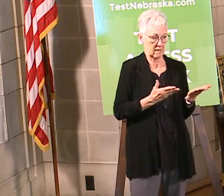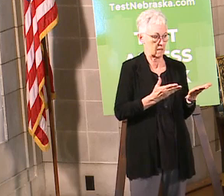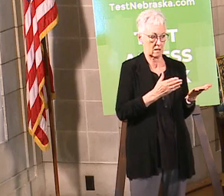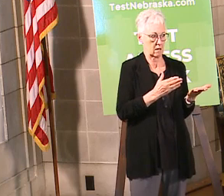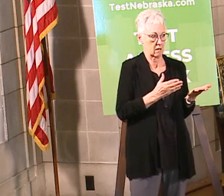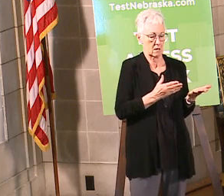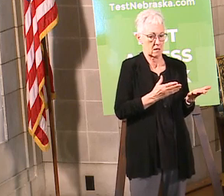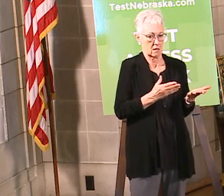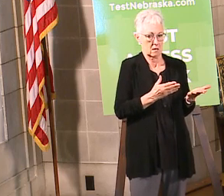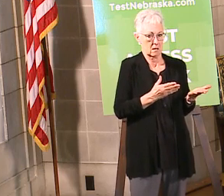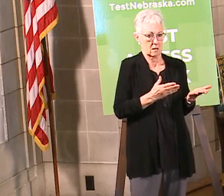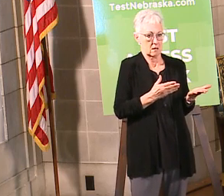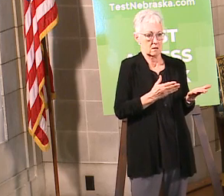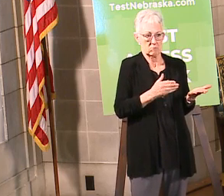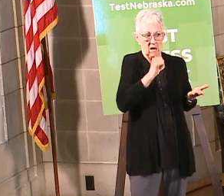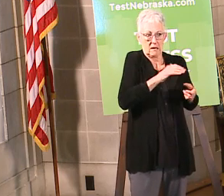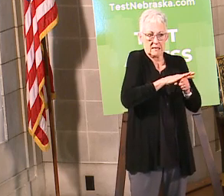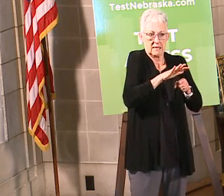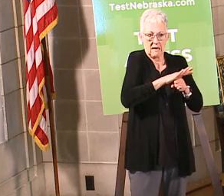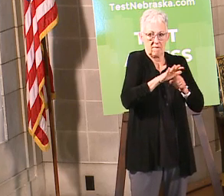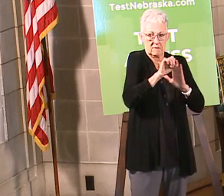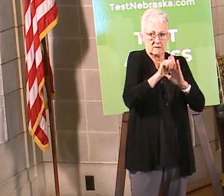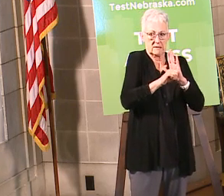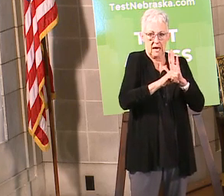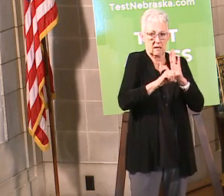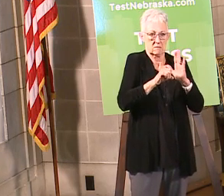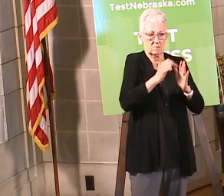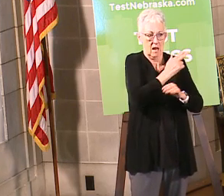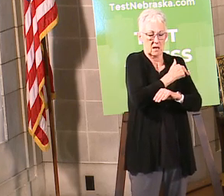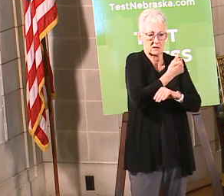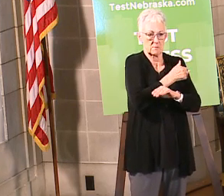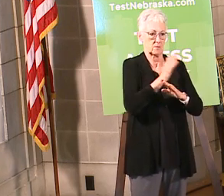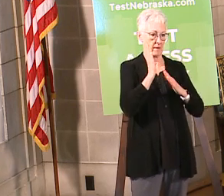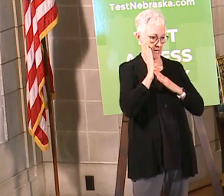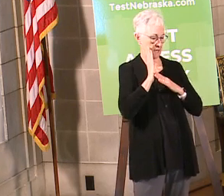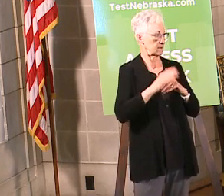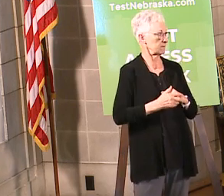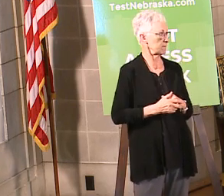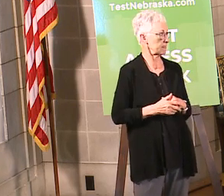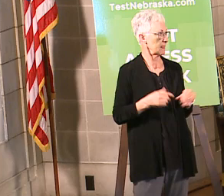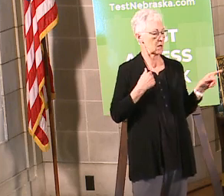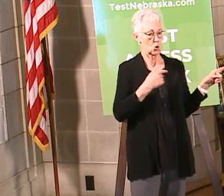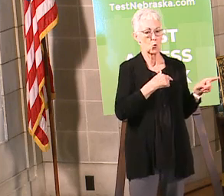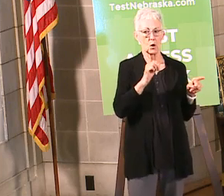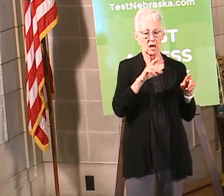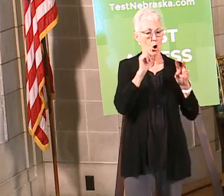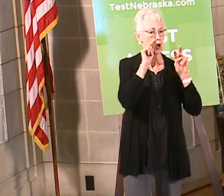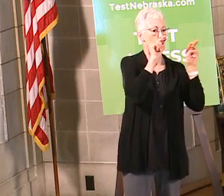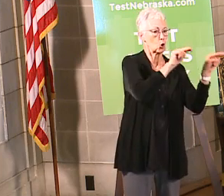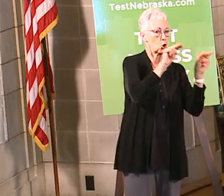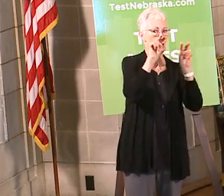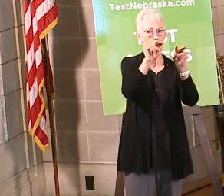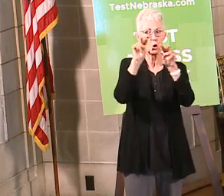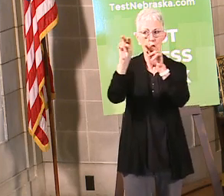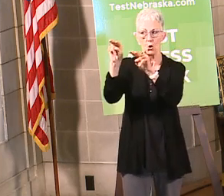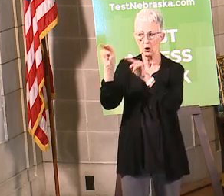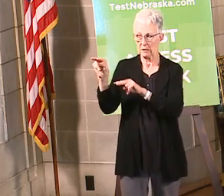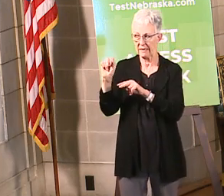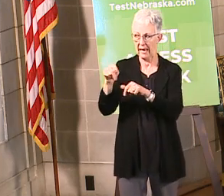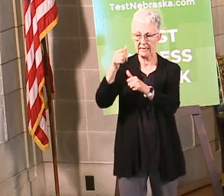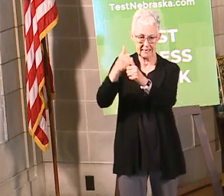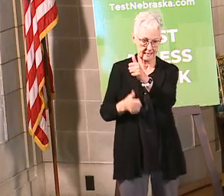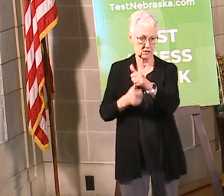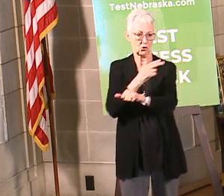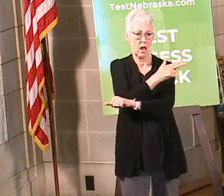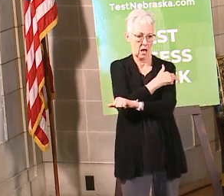and the numbers we usually quote are our statewide numbers but we're really keeping track on a hospital basis now and i will be keep doing that